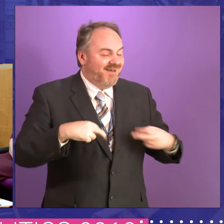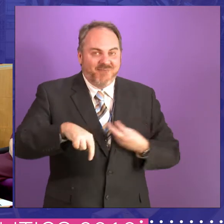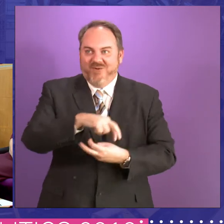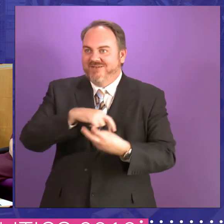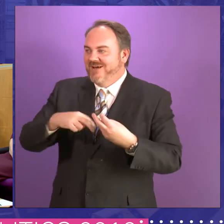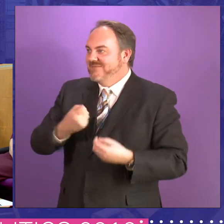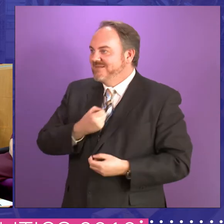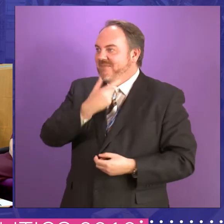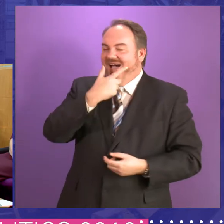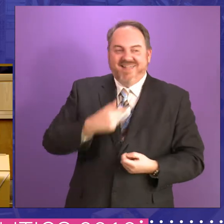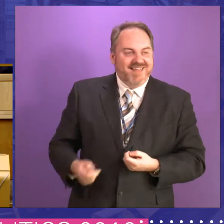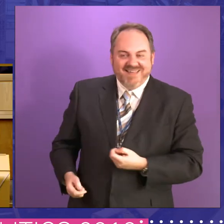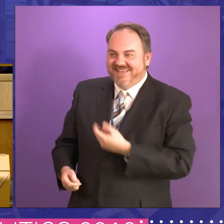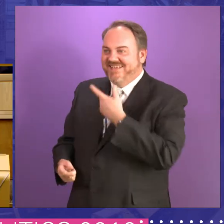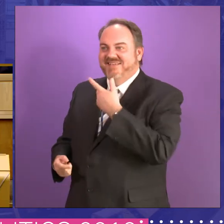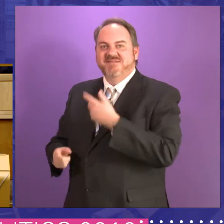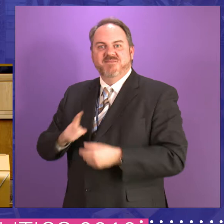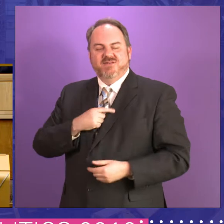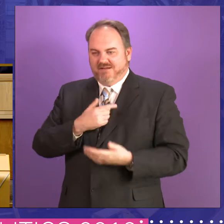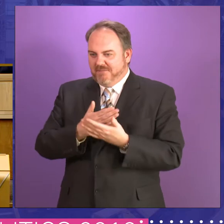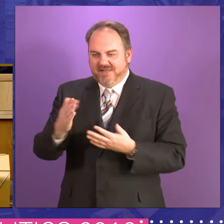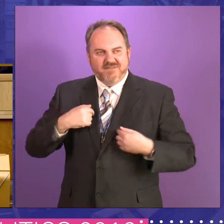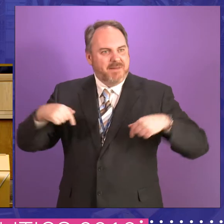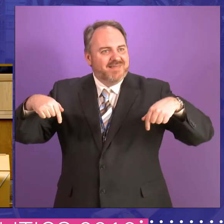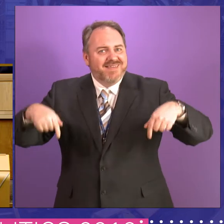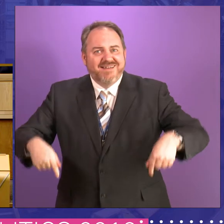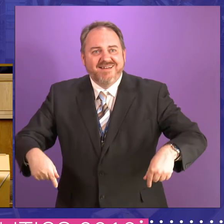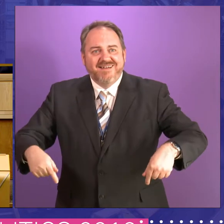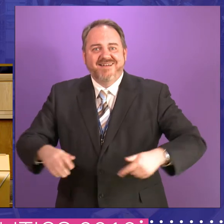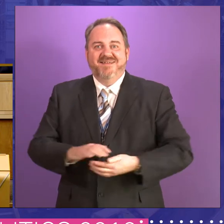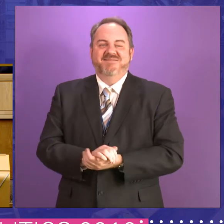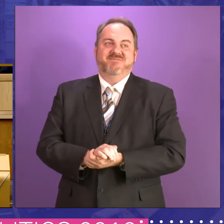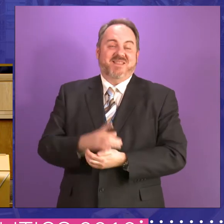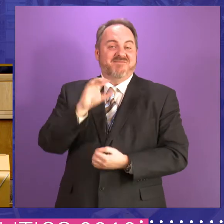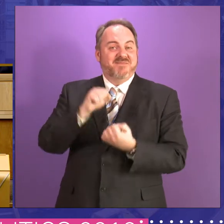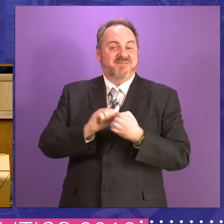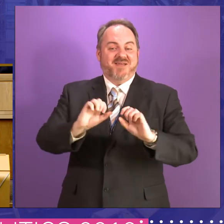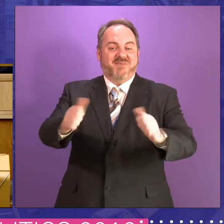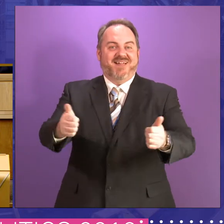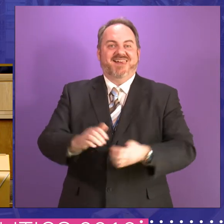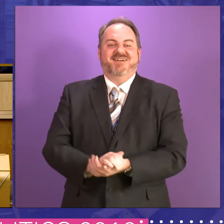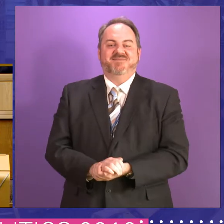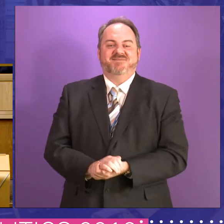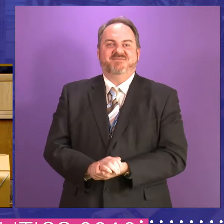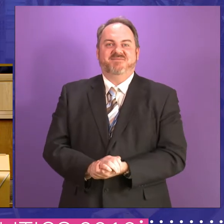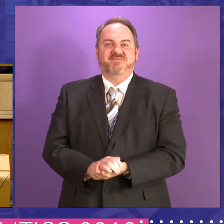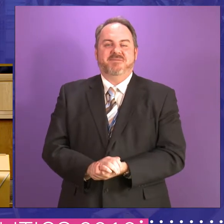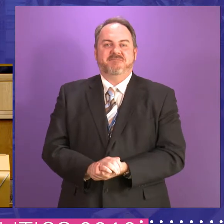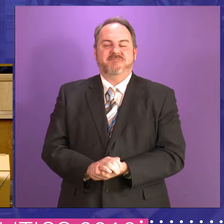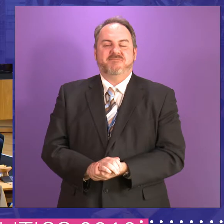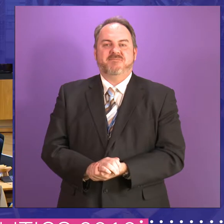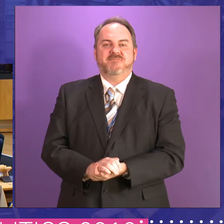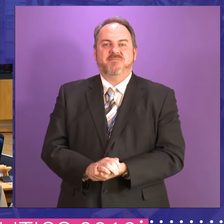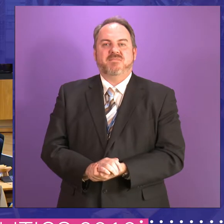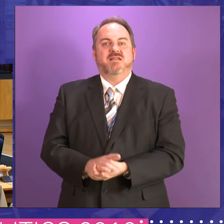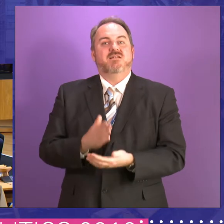fixed smiles on our faces, sort of saying, God, has this really happened? Um, uh, and, and, and